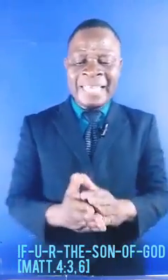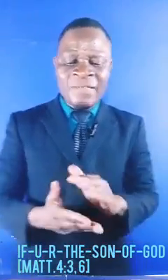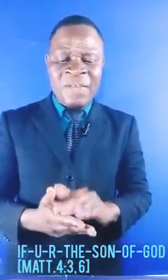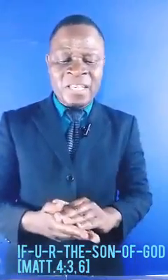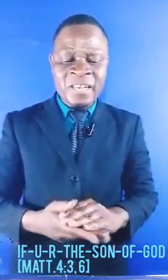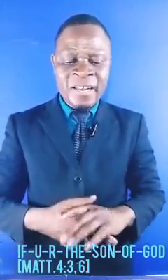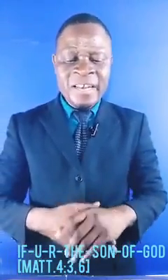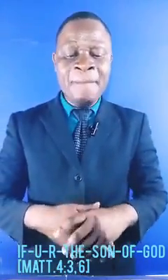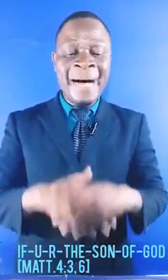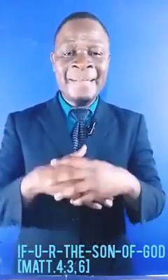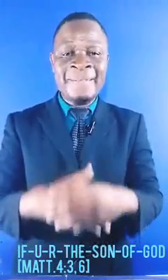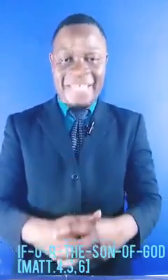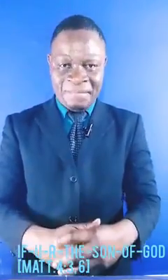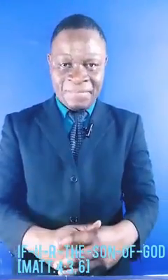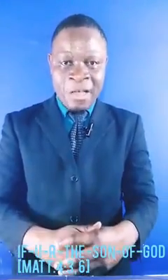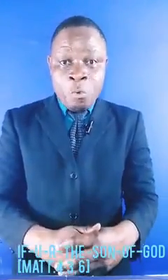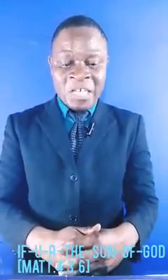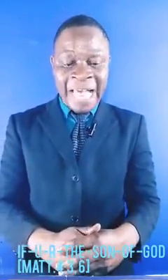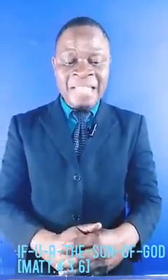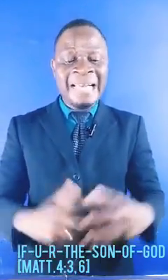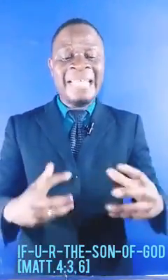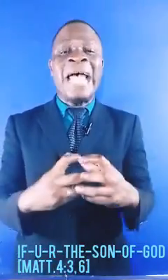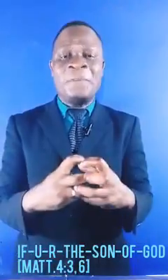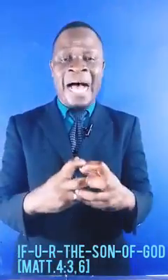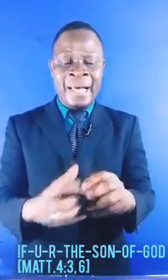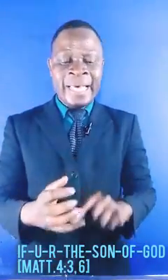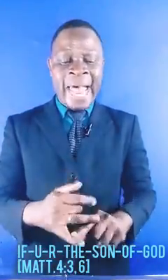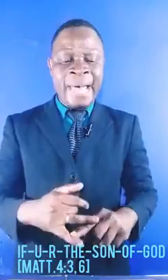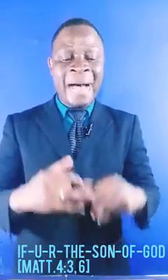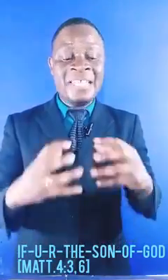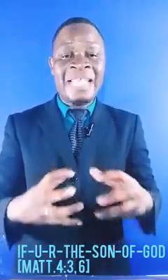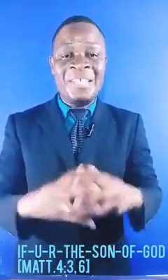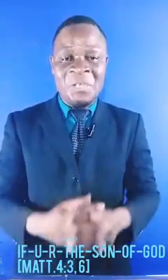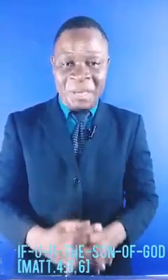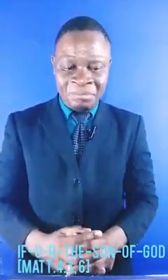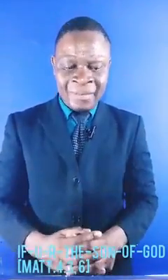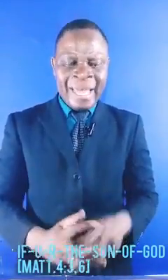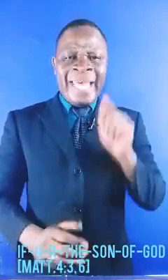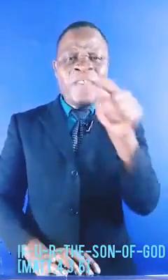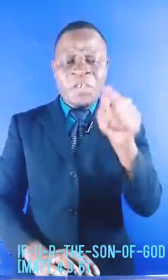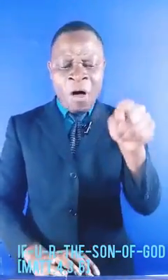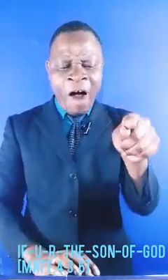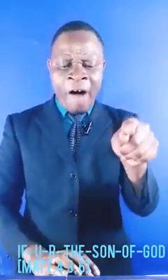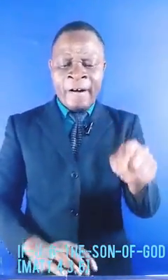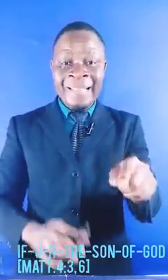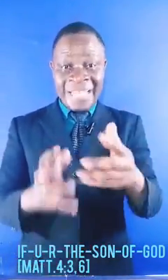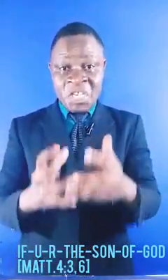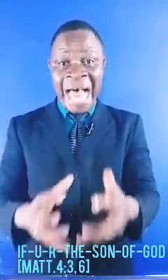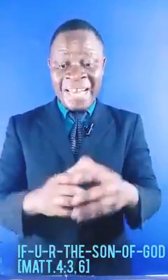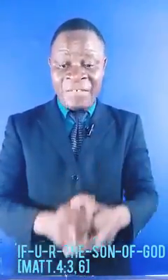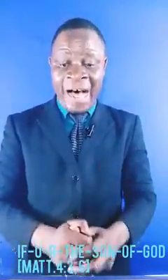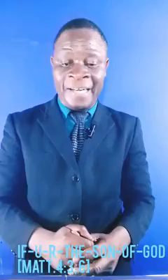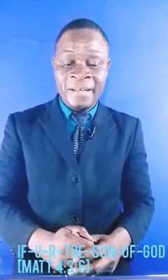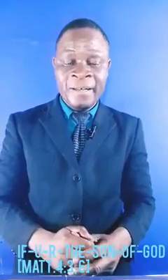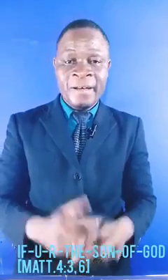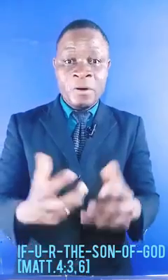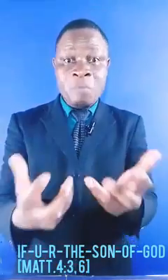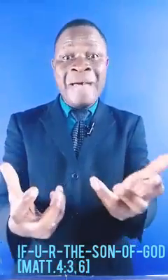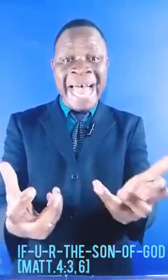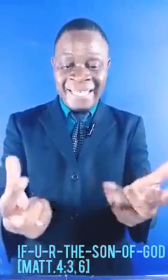at verse number 3, which says, And the tempter came and said to him, If you are the Son of God, command